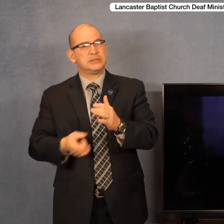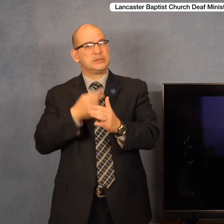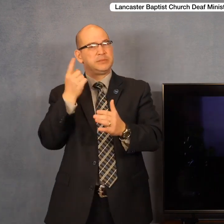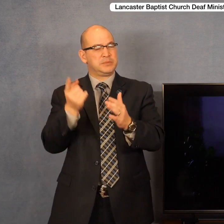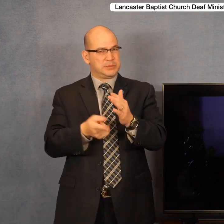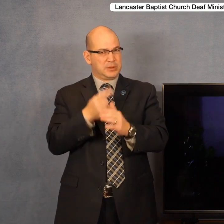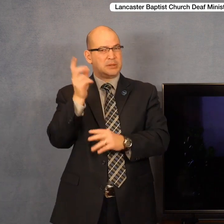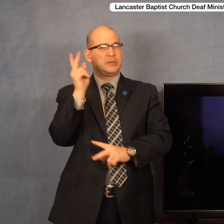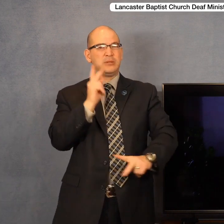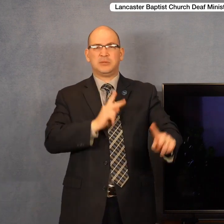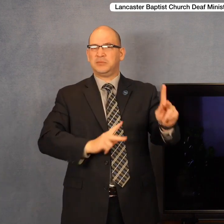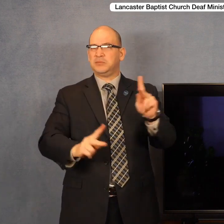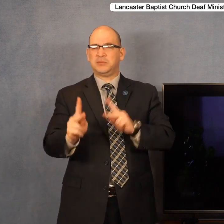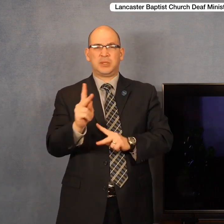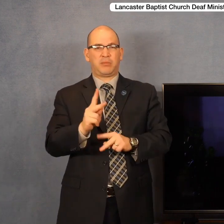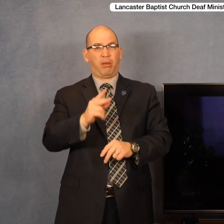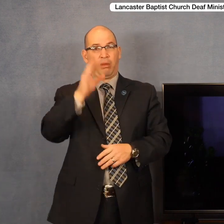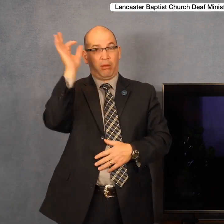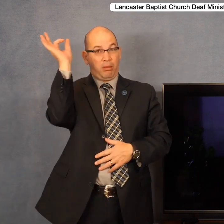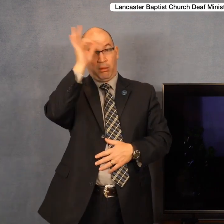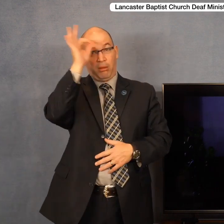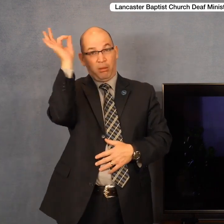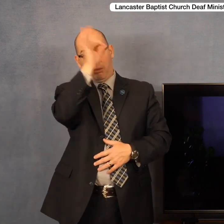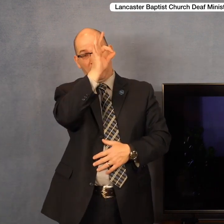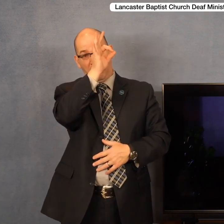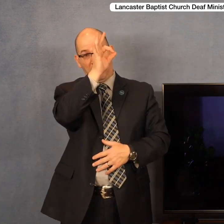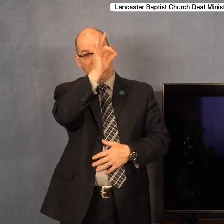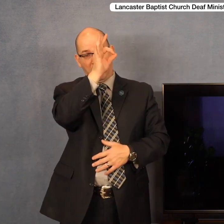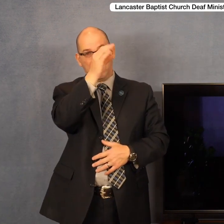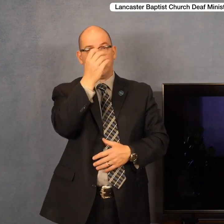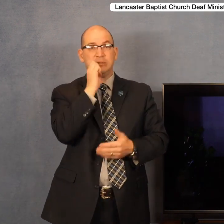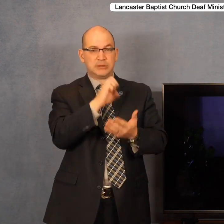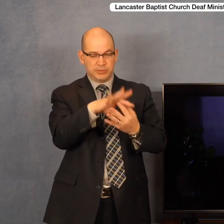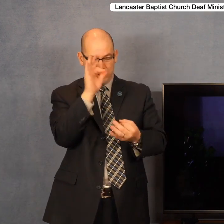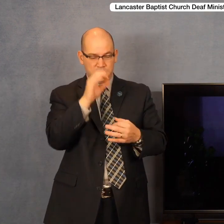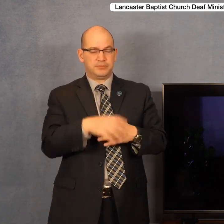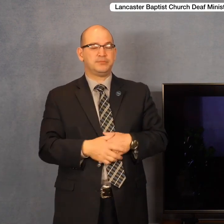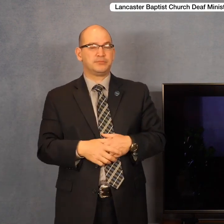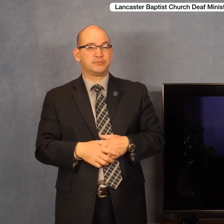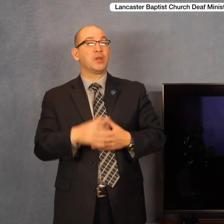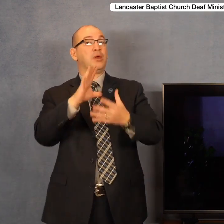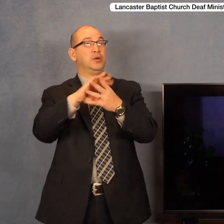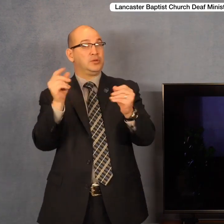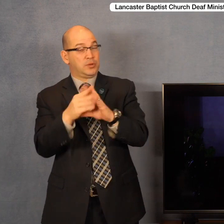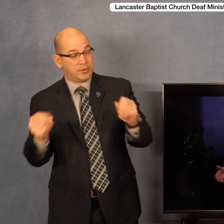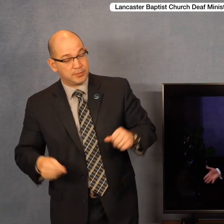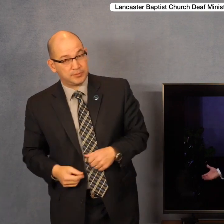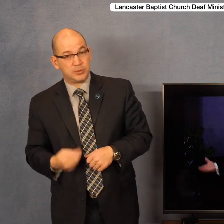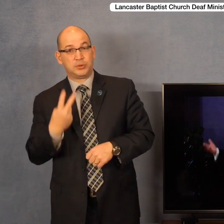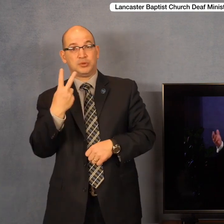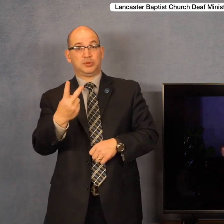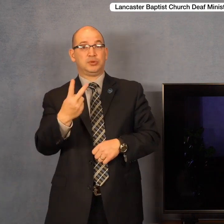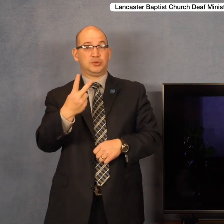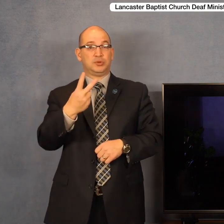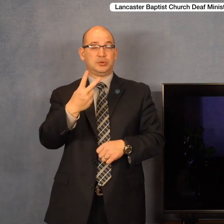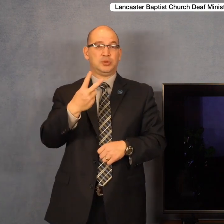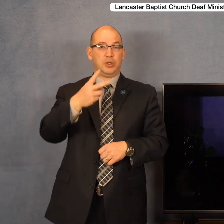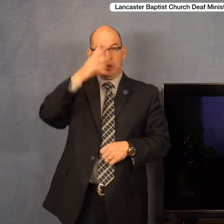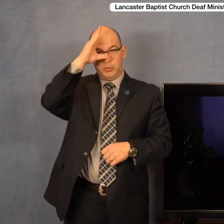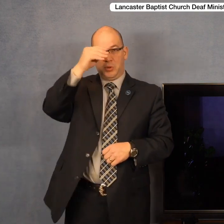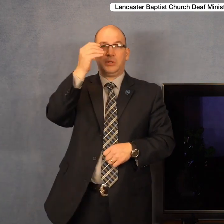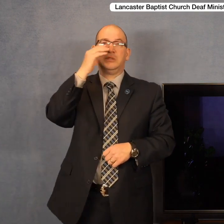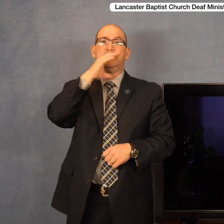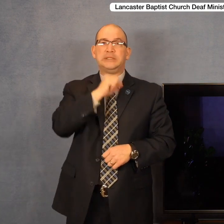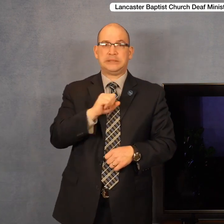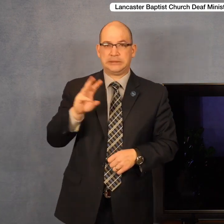is a wicked enemy of Jesus Christ and of the church. I heard of two six-year-olds who struggled with the idea of the existence of the